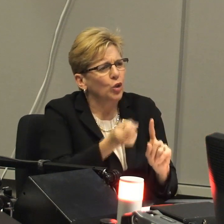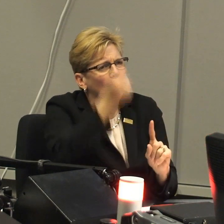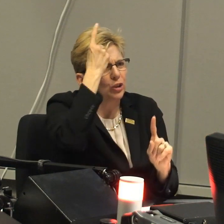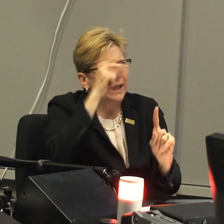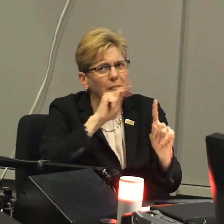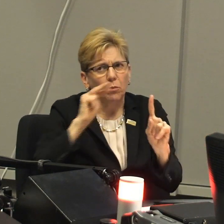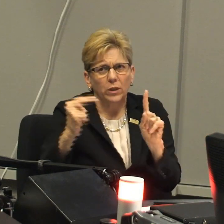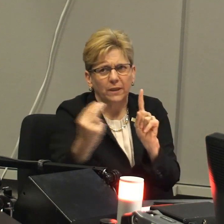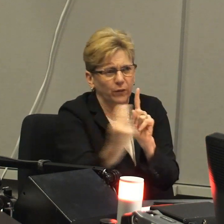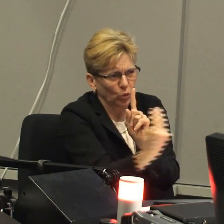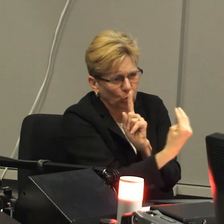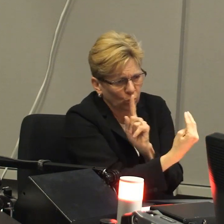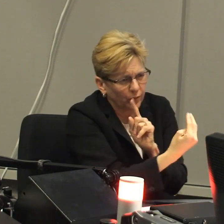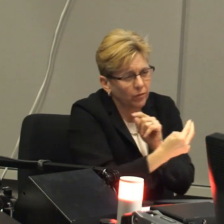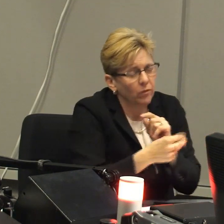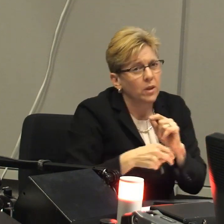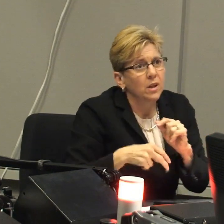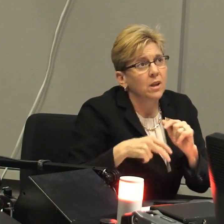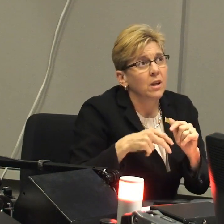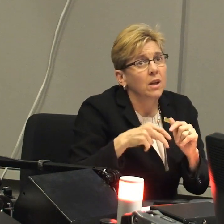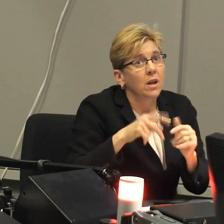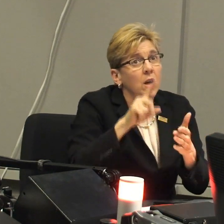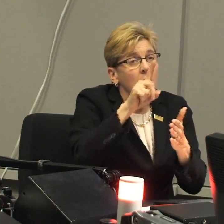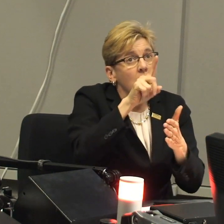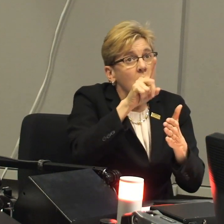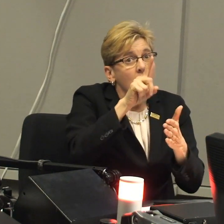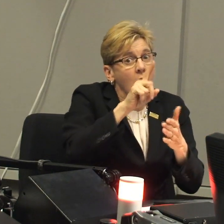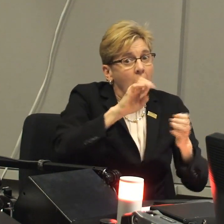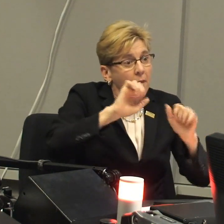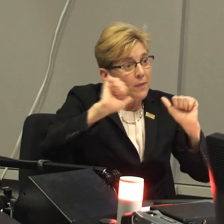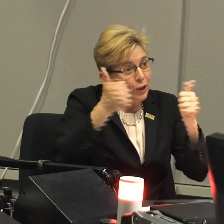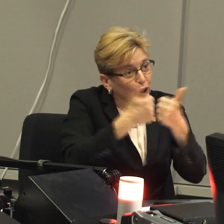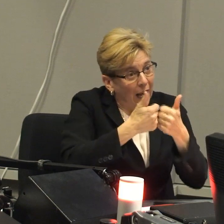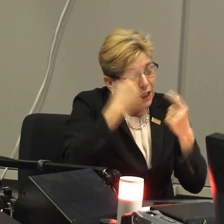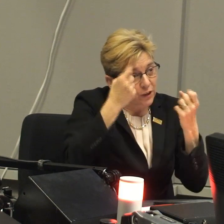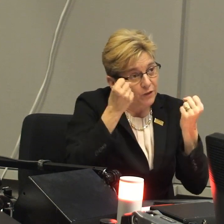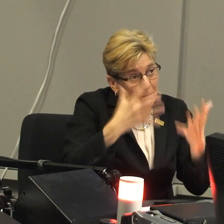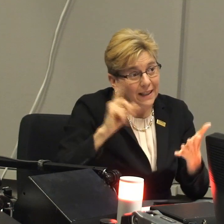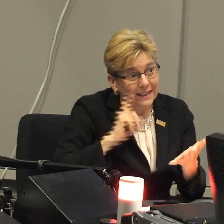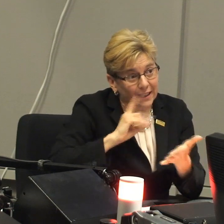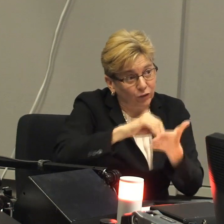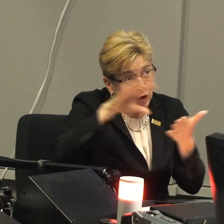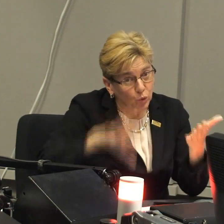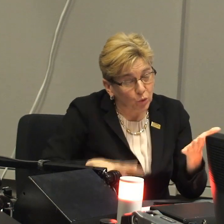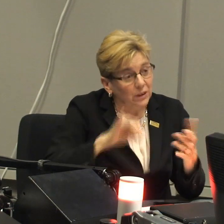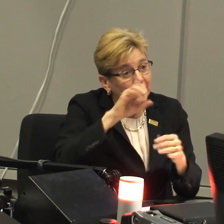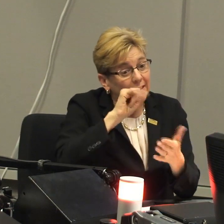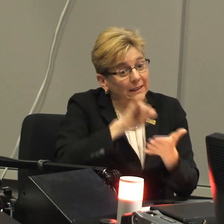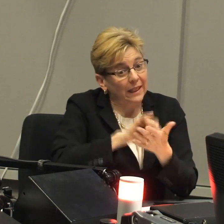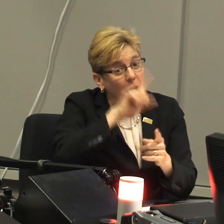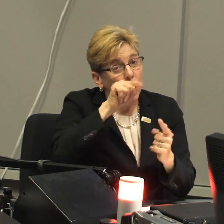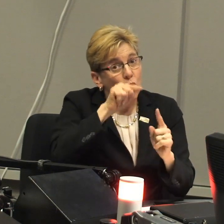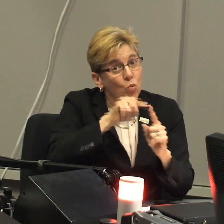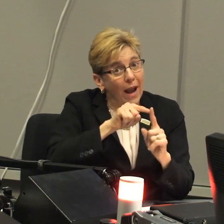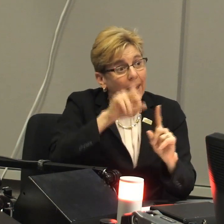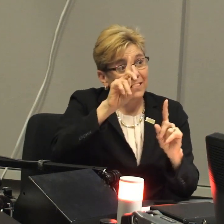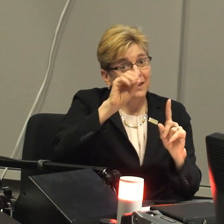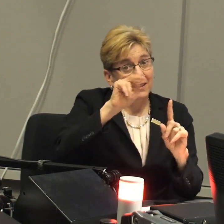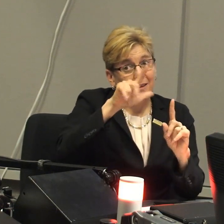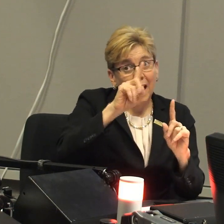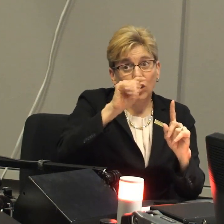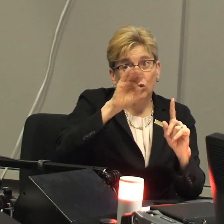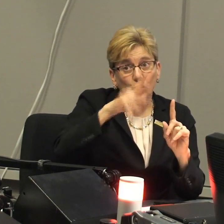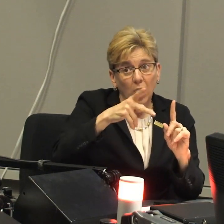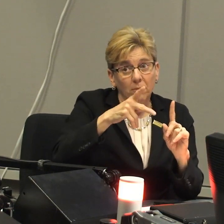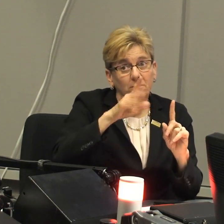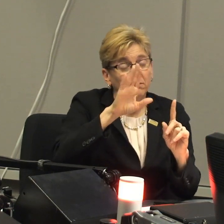night before, engaging in dialogues to understand multiple points of view. And the challenge for many deaf students is that,